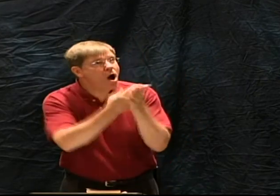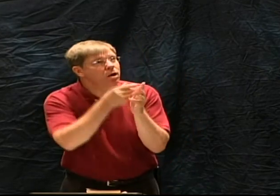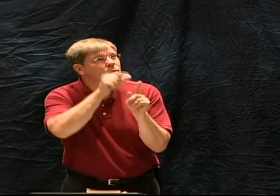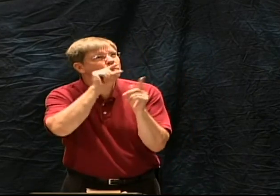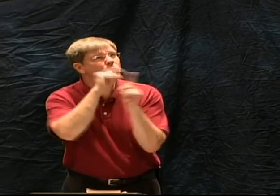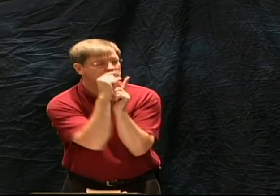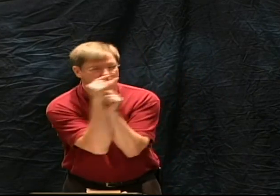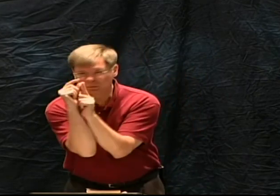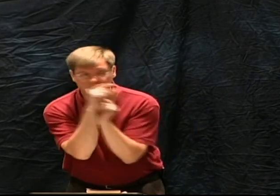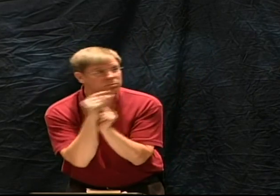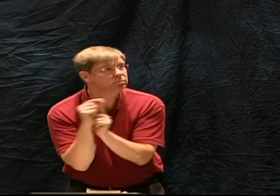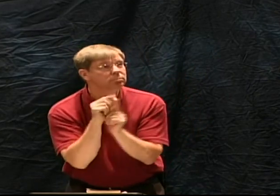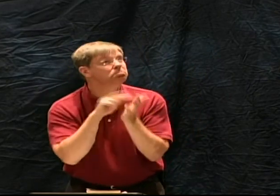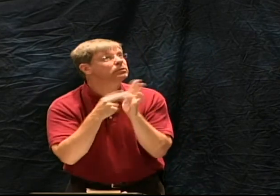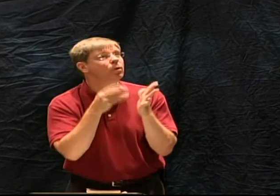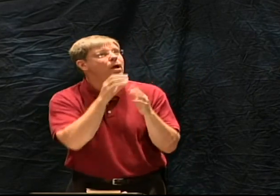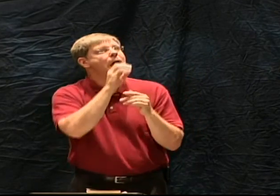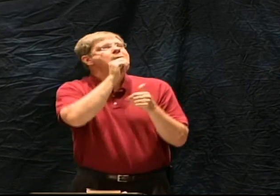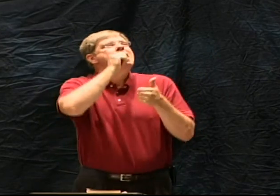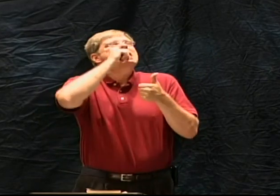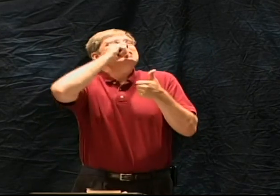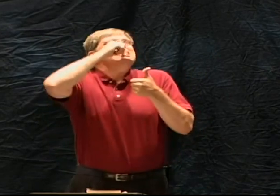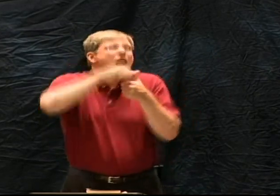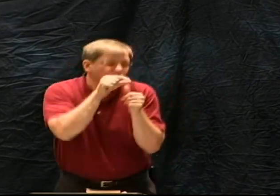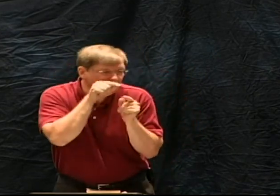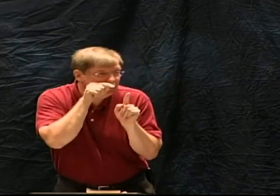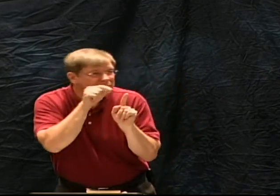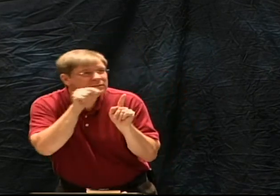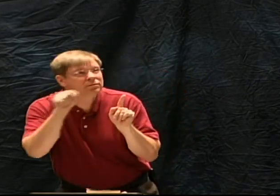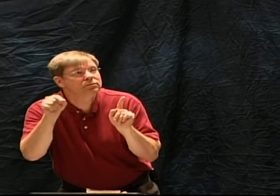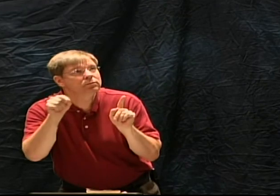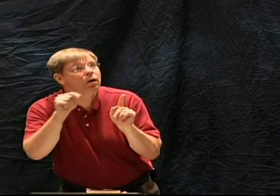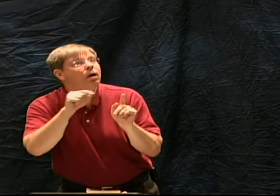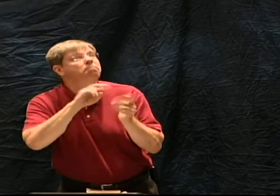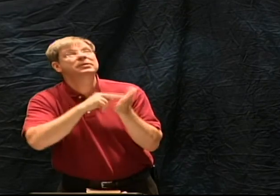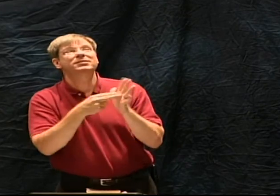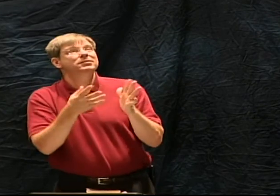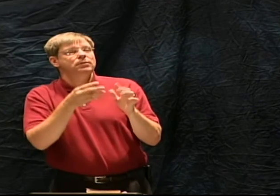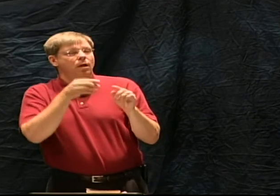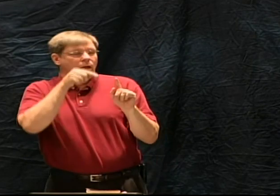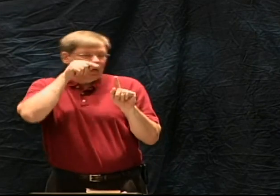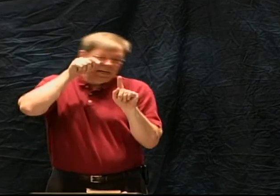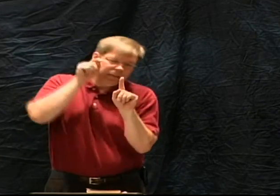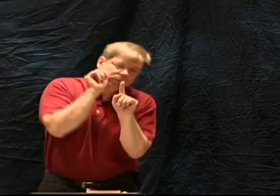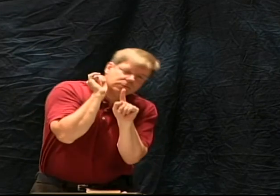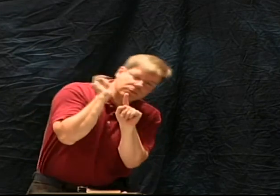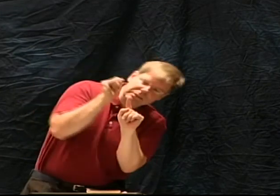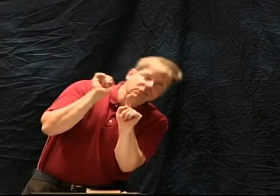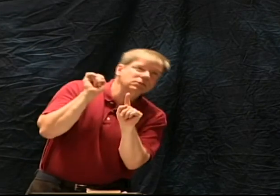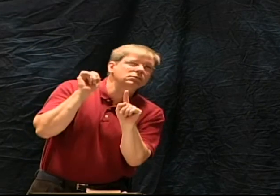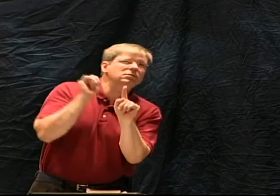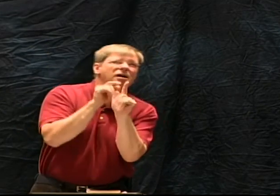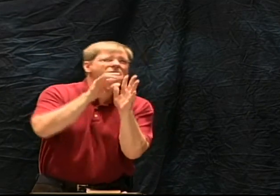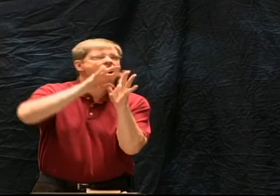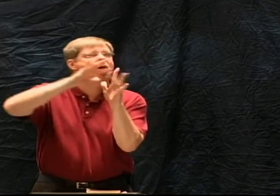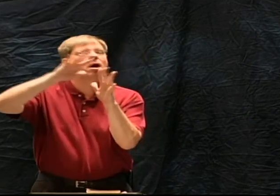That would mean... ...that the Bible is verbally inspired. That every word... ...every